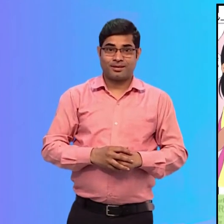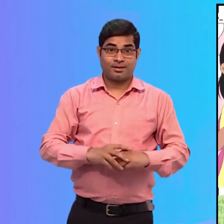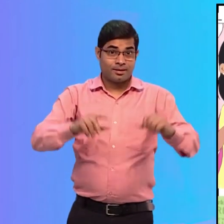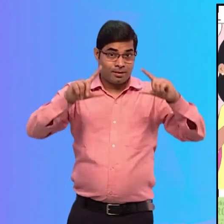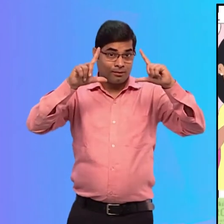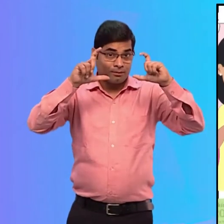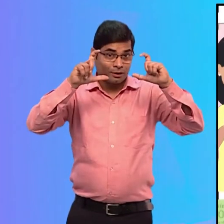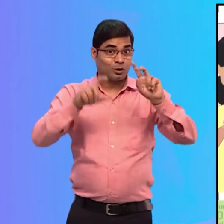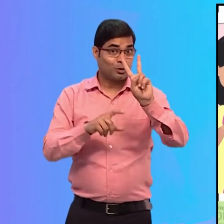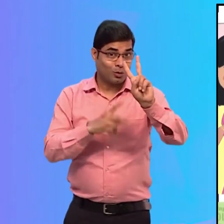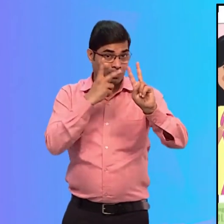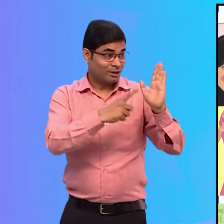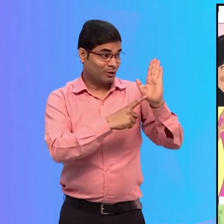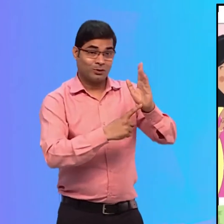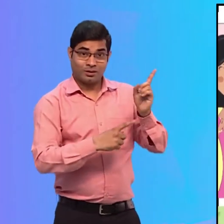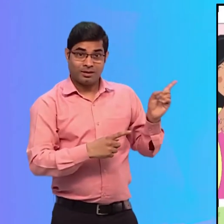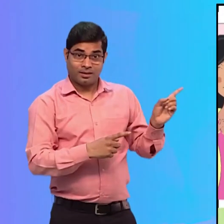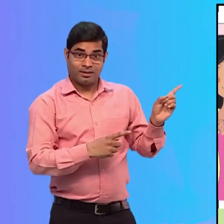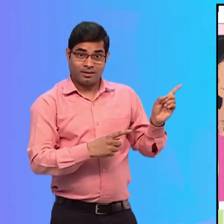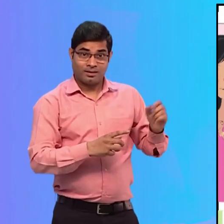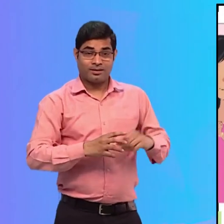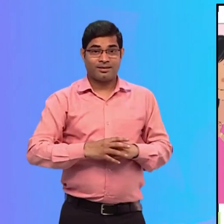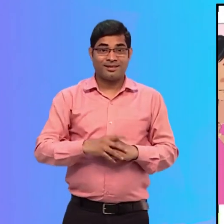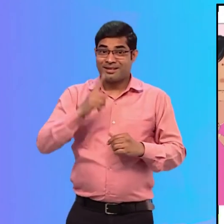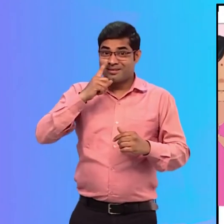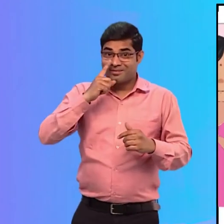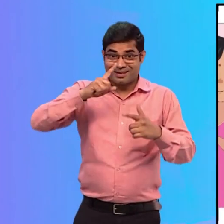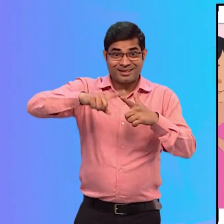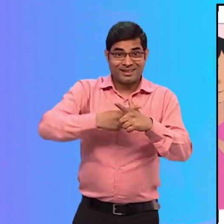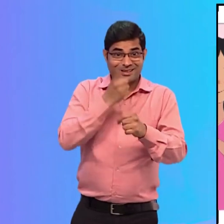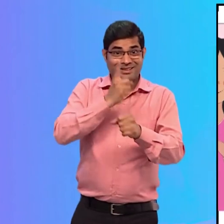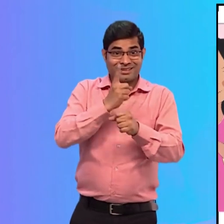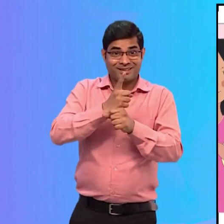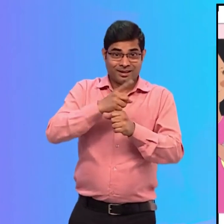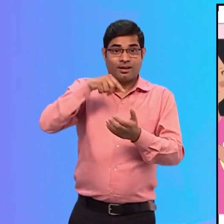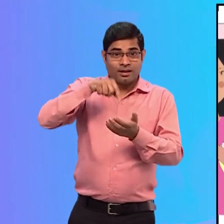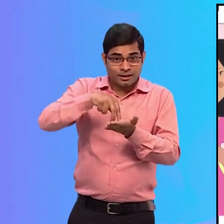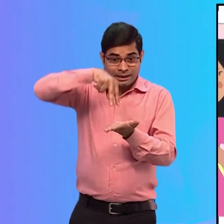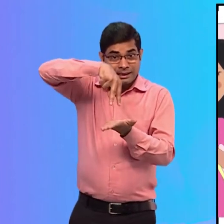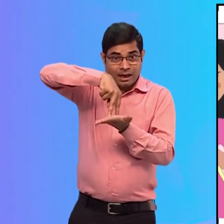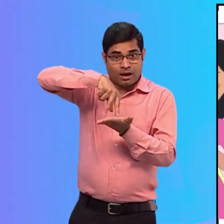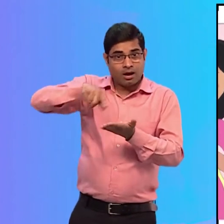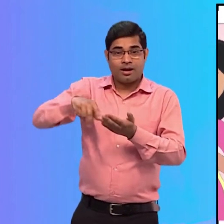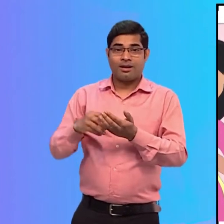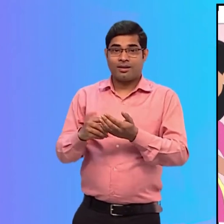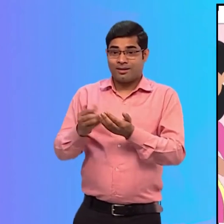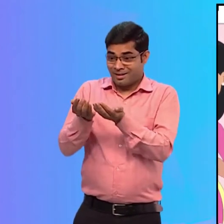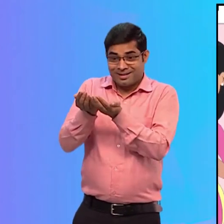And in the second picture, Priya shown standing with a jar of toffee, giving one